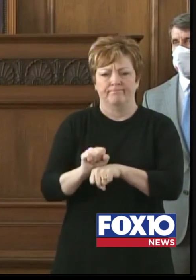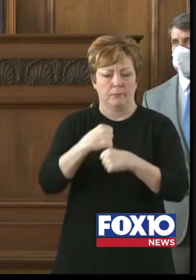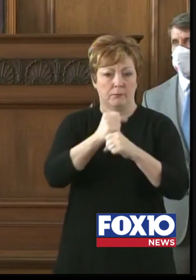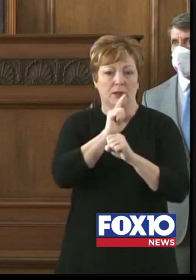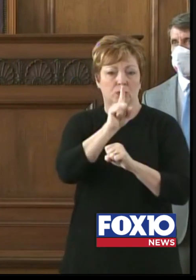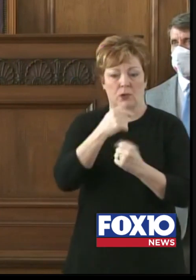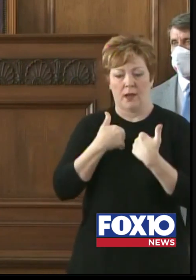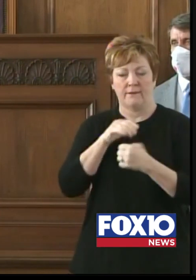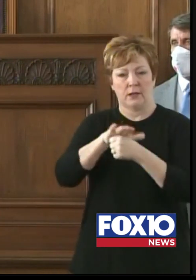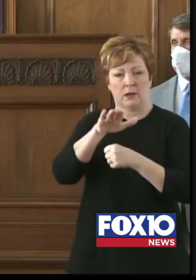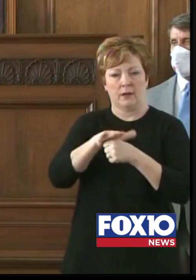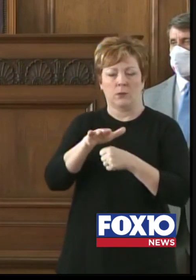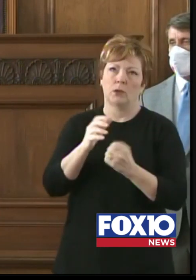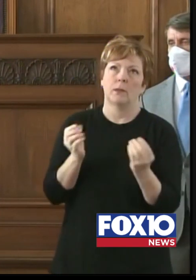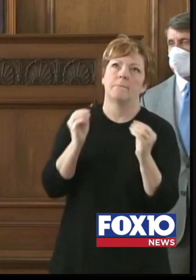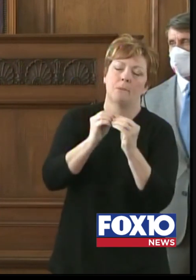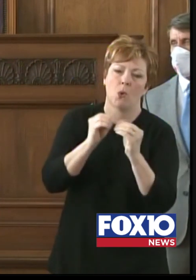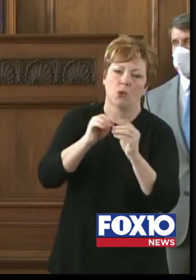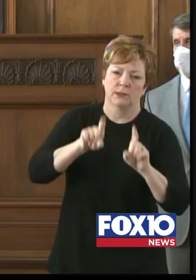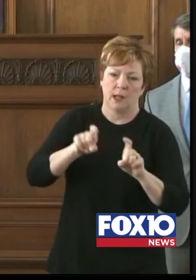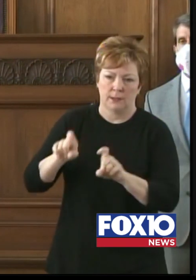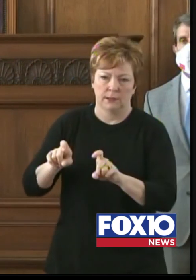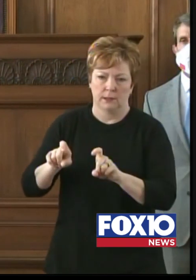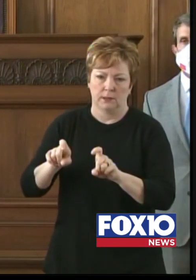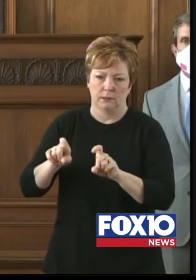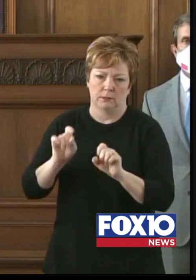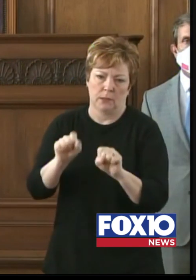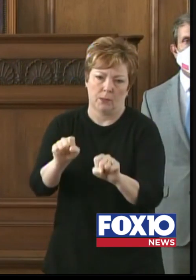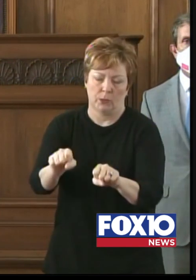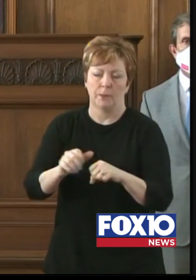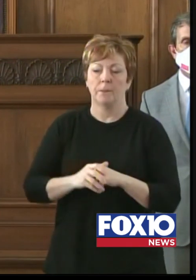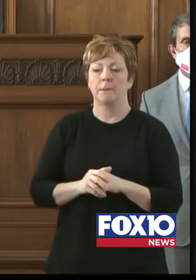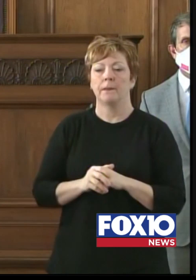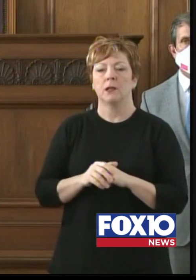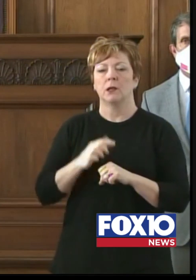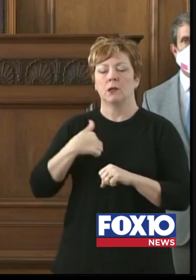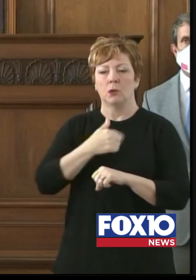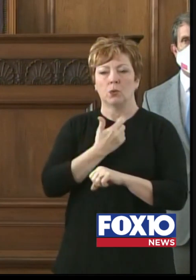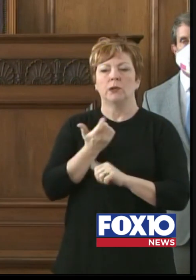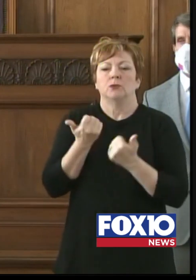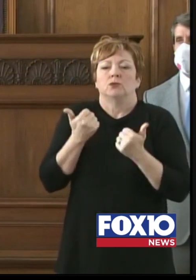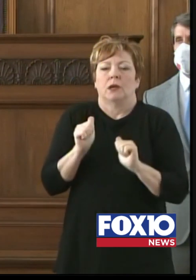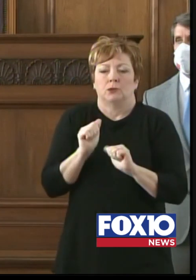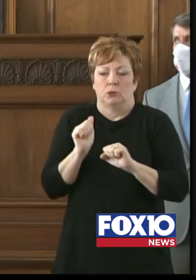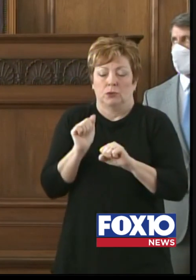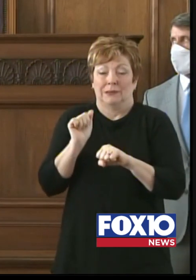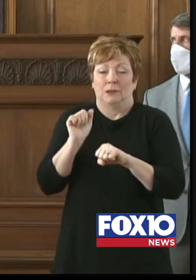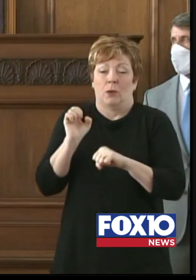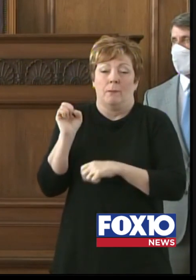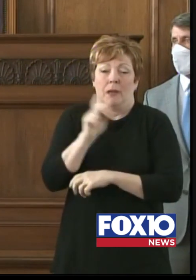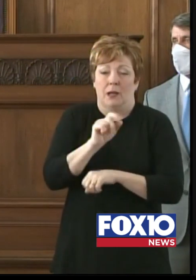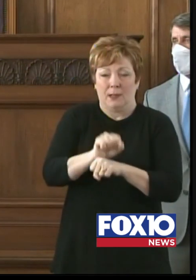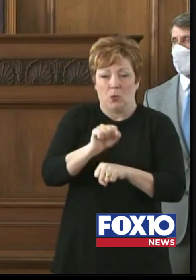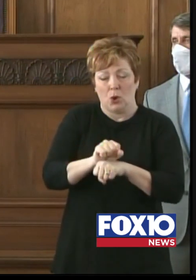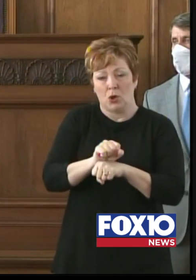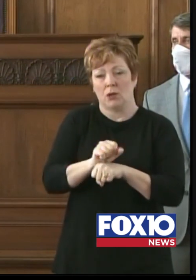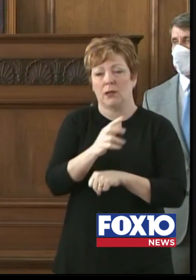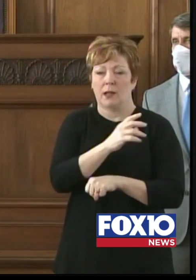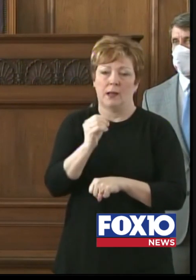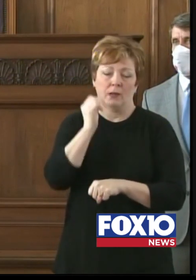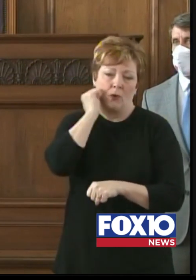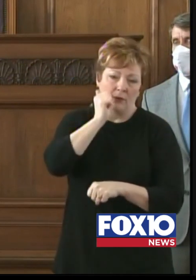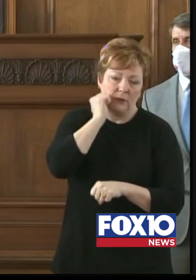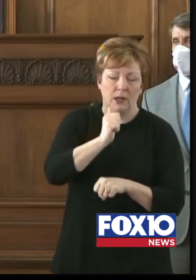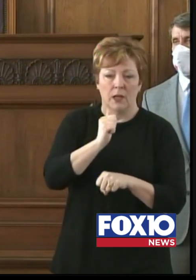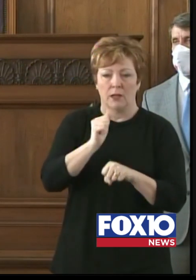testing capabilities. And as we work to begin reentry into our workplaces and return to daily routines, it